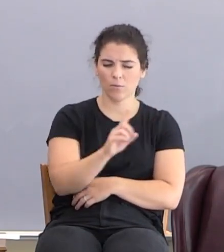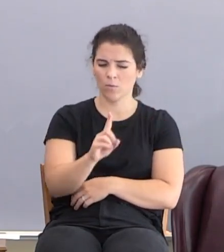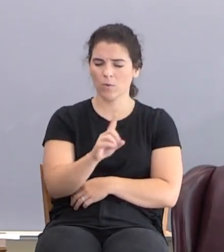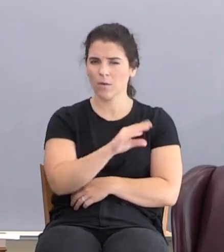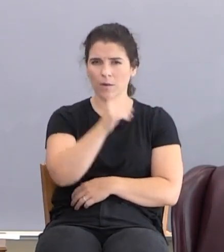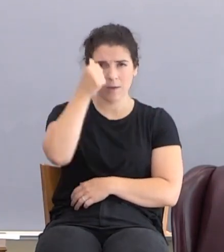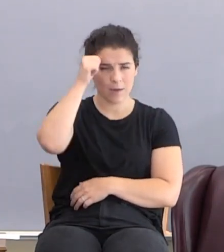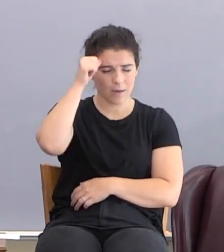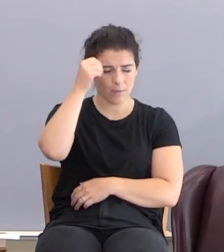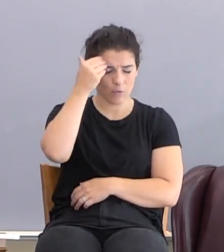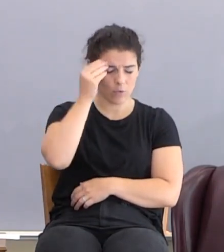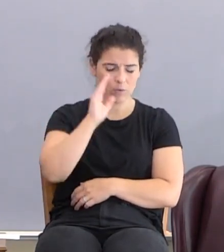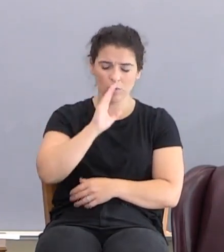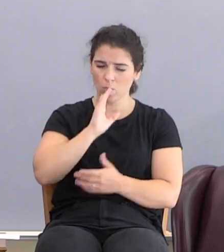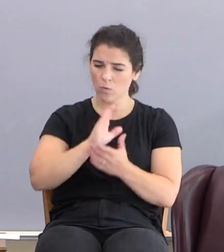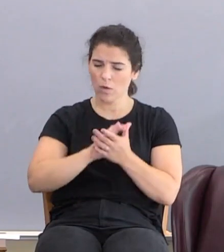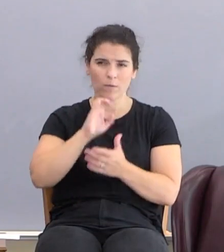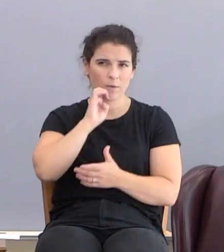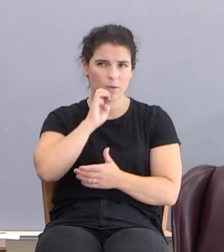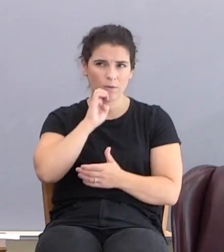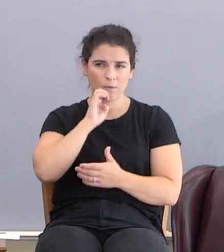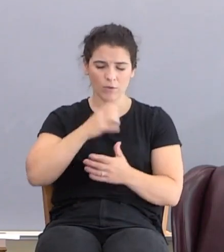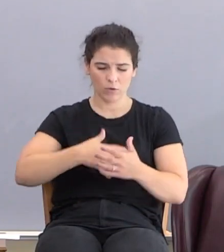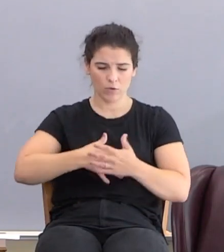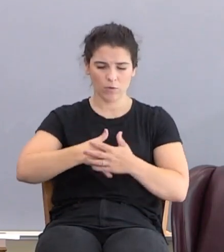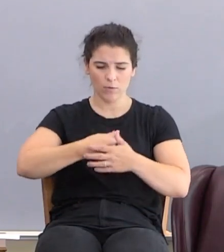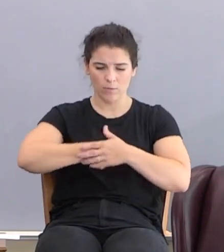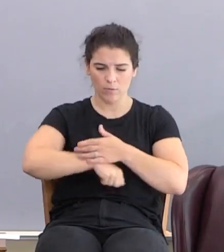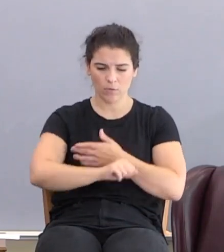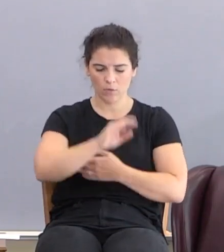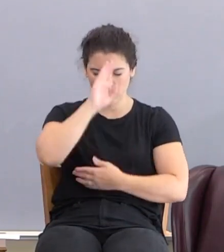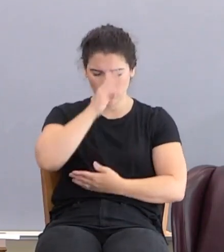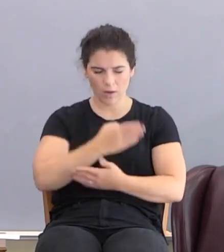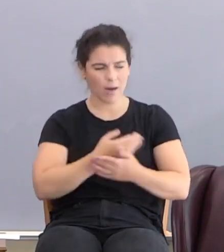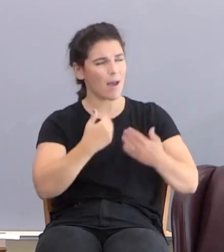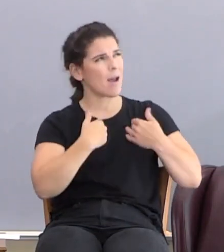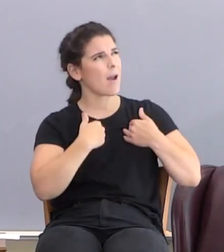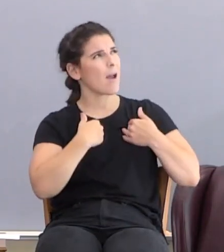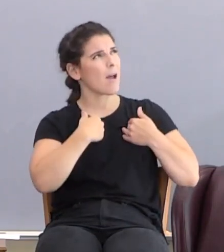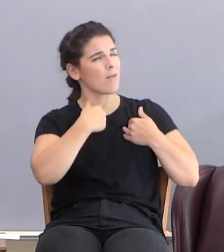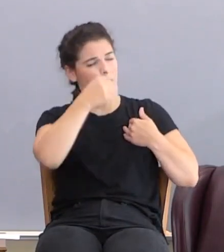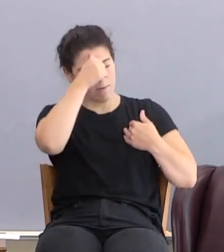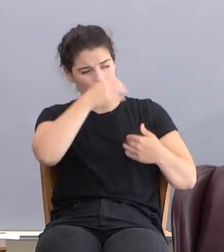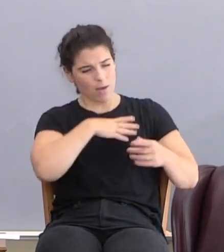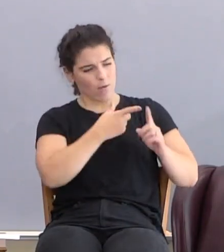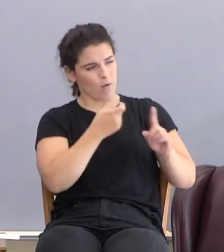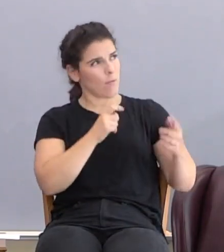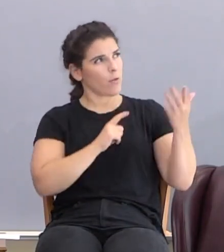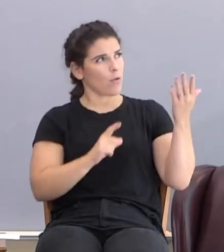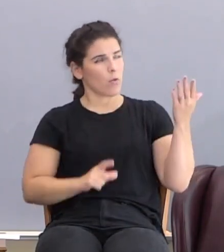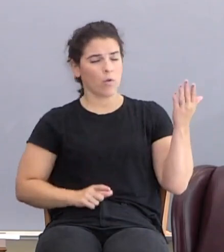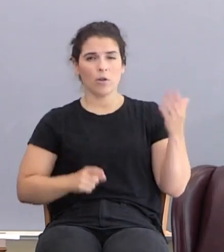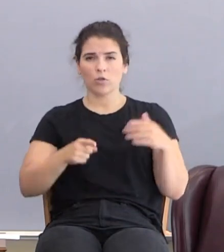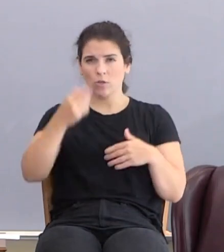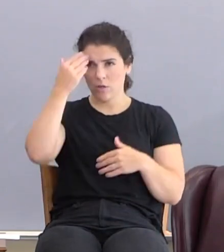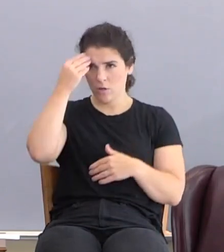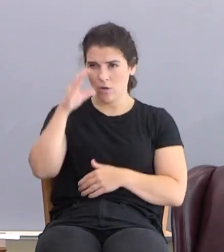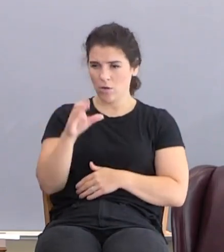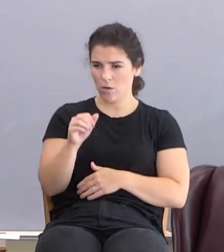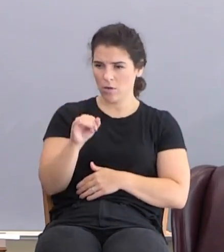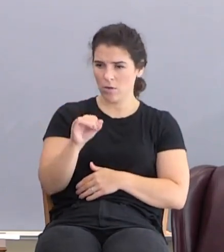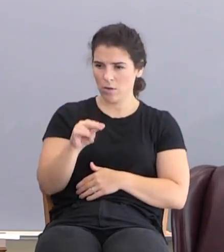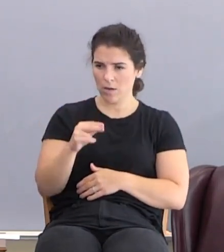and she conceived and bare a son, and said, I've gotten a man from the Lord. She thought Cain was going to be that